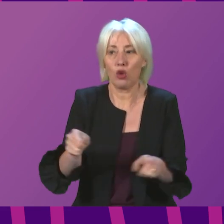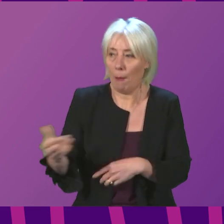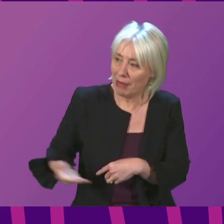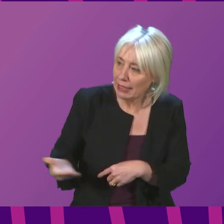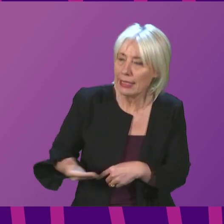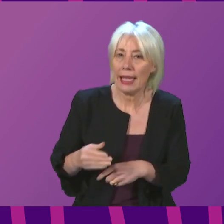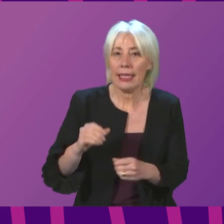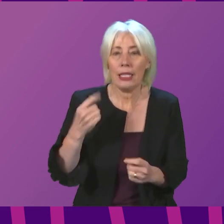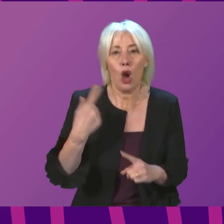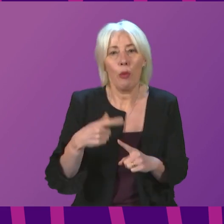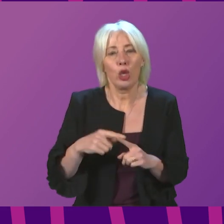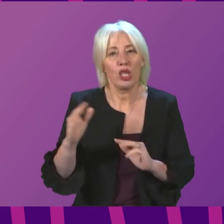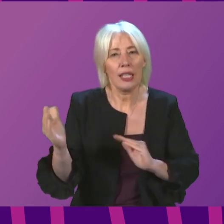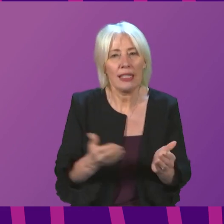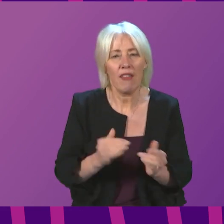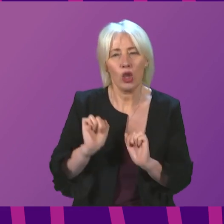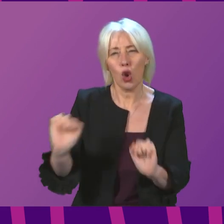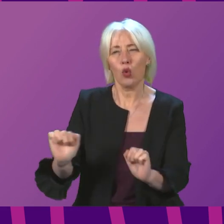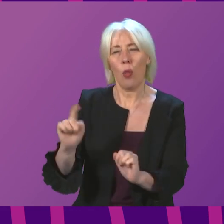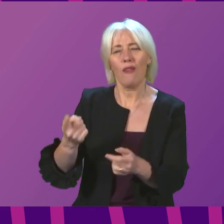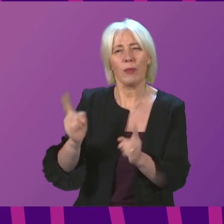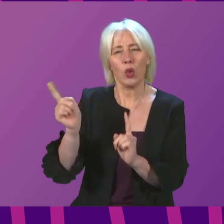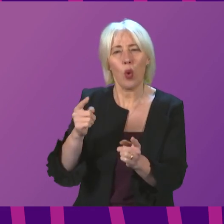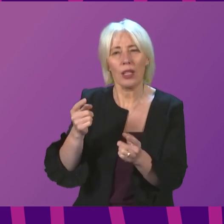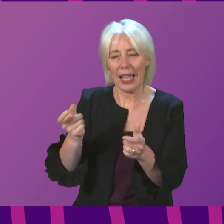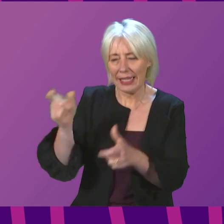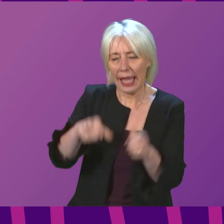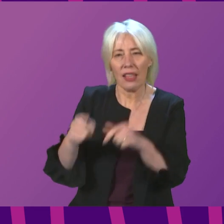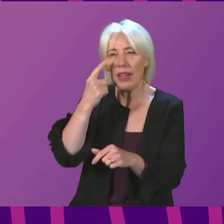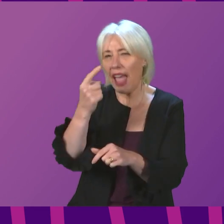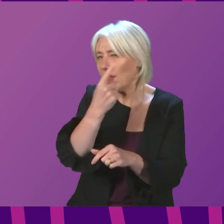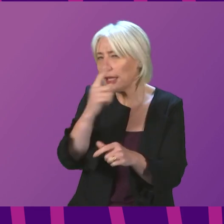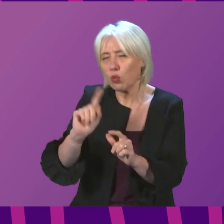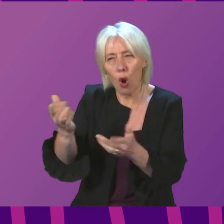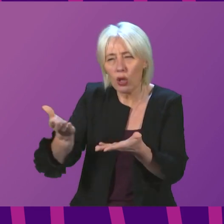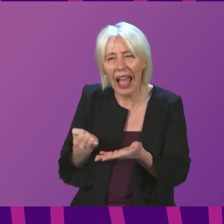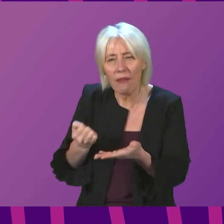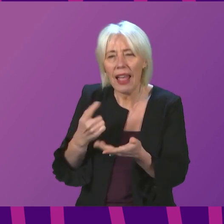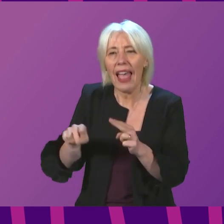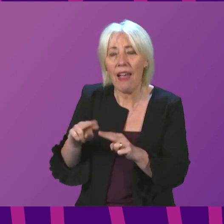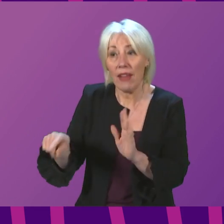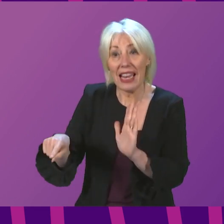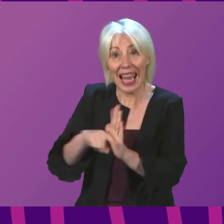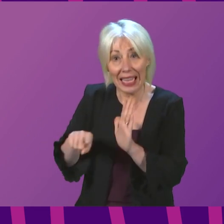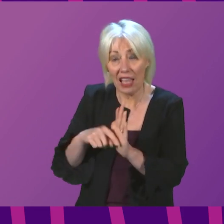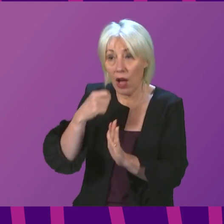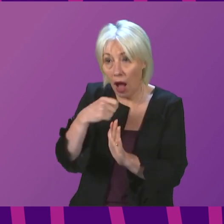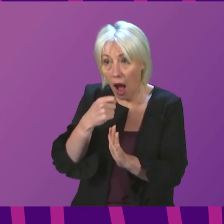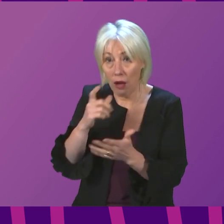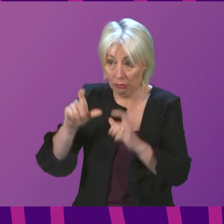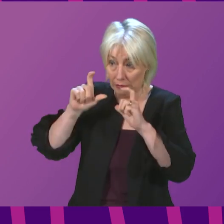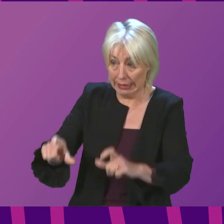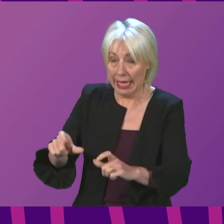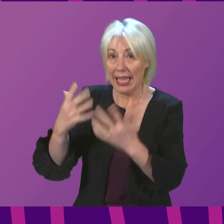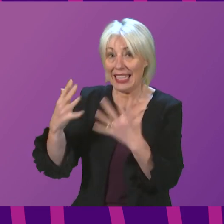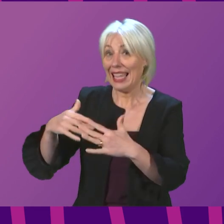Can the First Minister share the scientific evidence that is relying on when asking people who have tested negative to remain in isolation for 10 days?